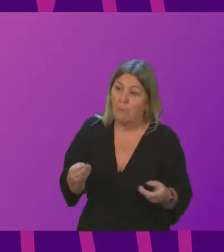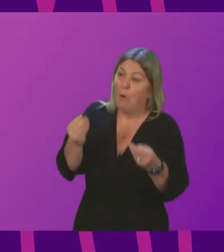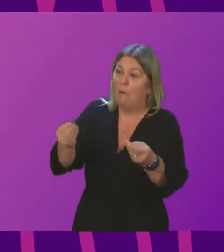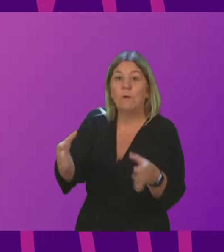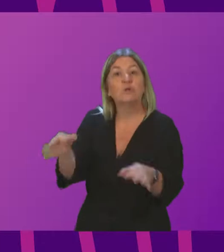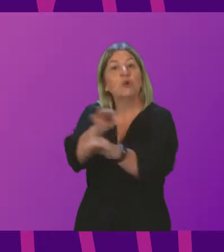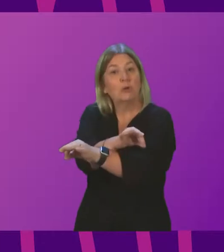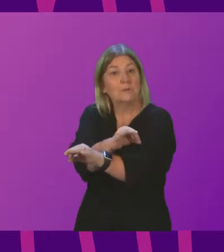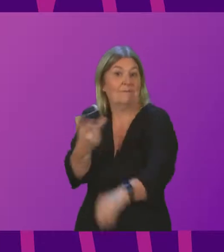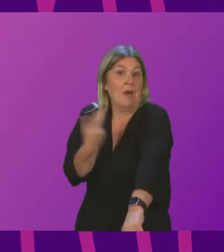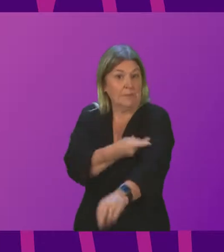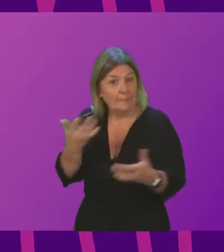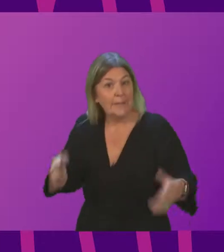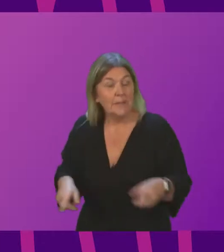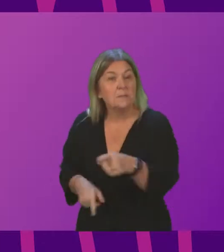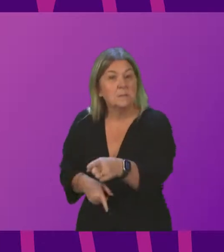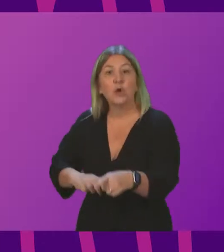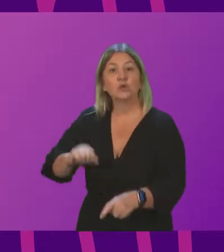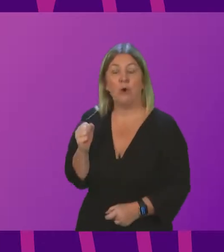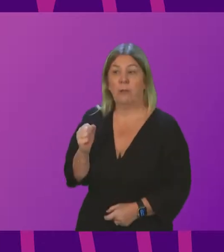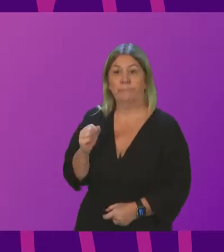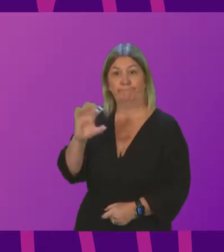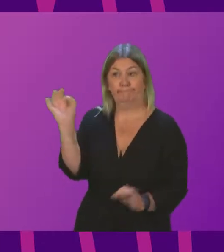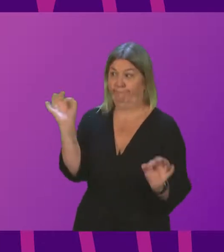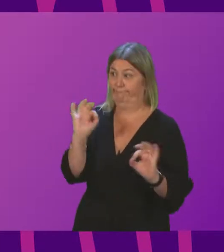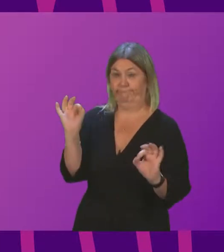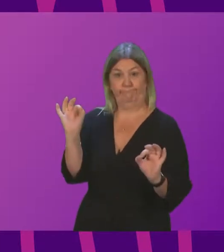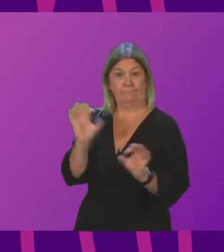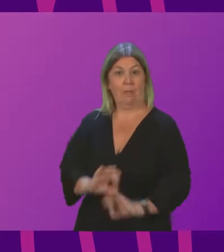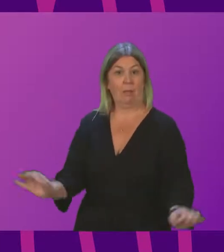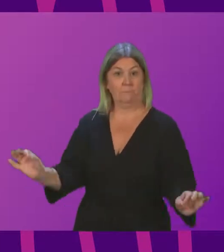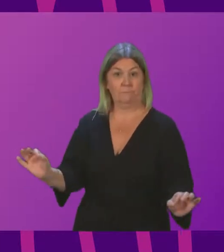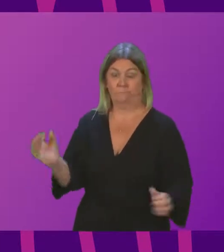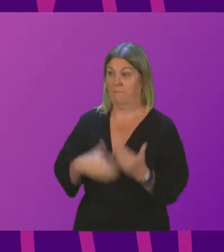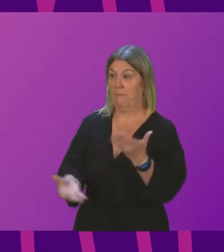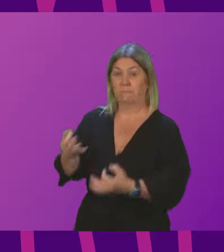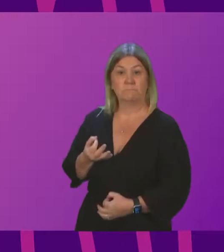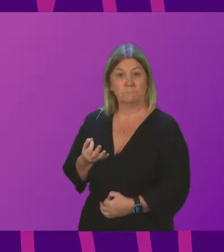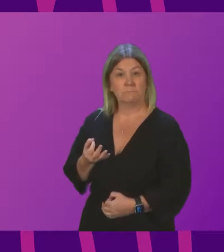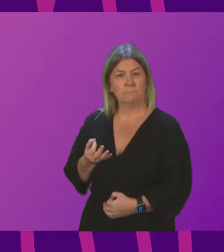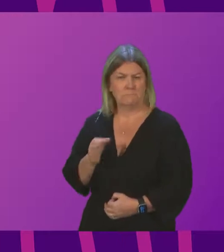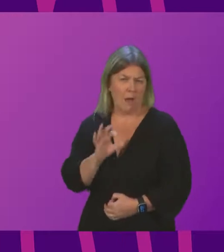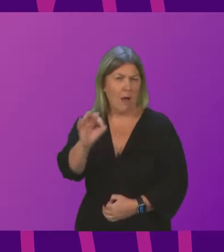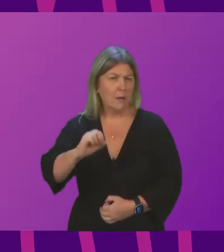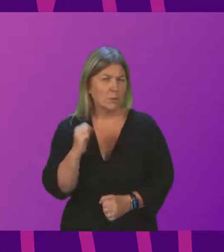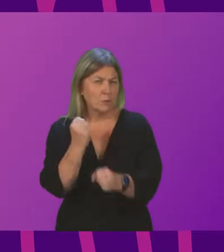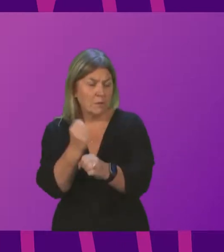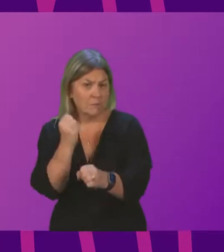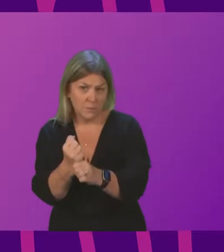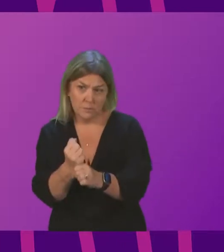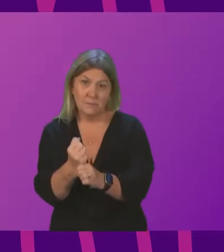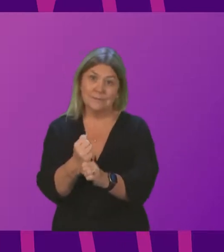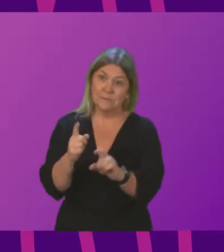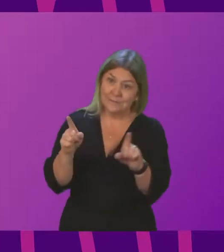alternative vaccine, but in Scotland there has been silence. Can I ask the First Minister whether the Scottish Government will follow the UK Government